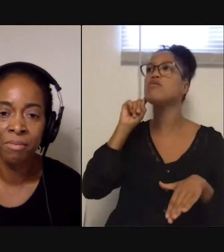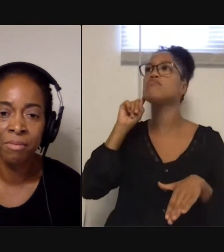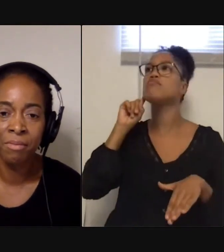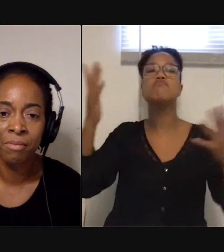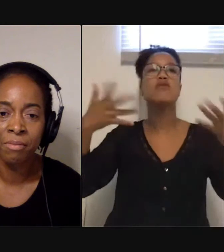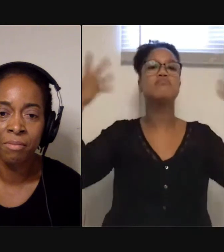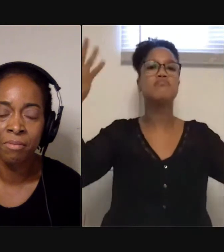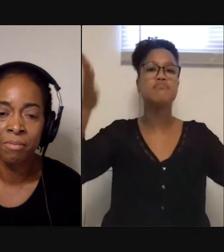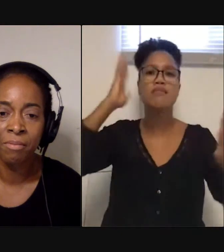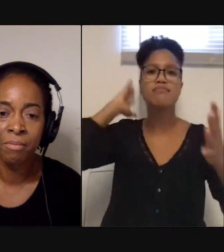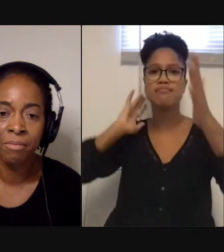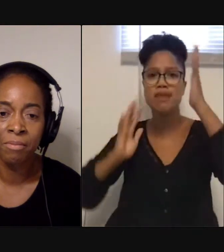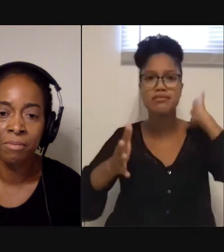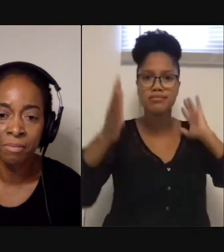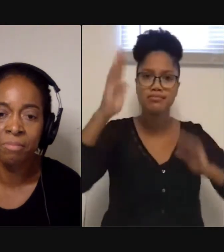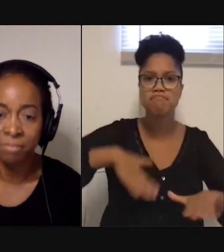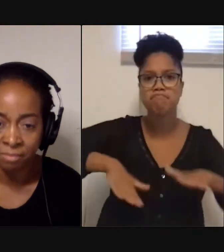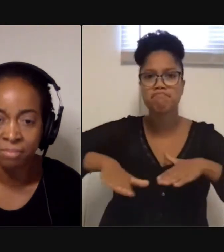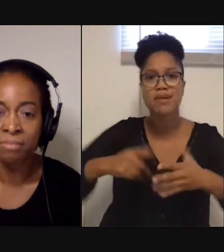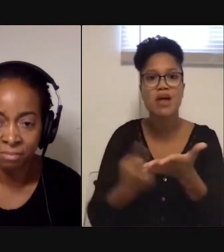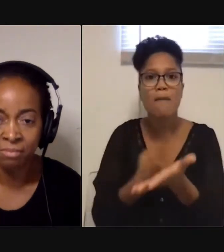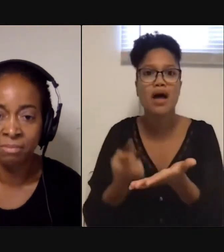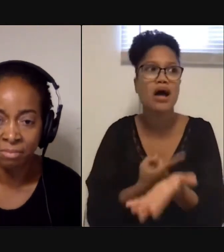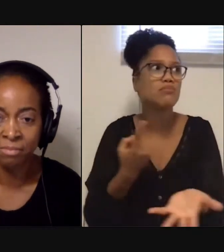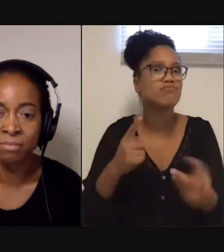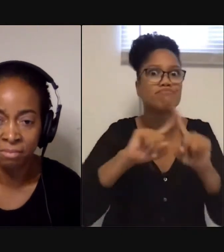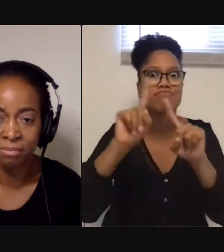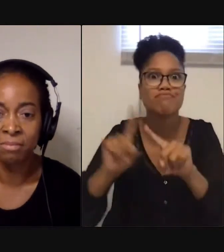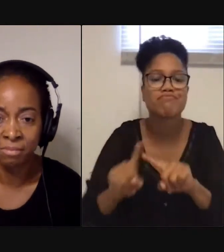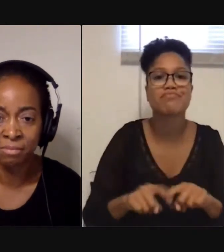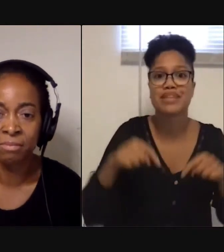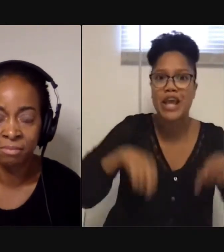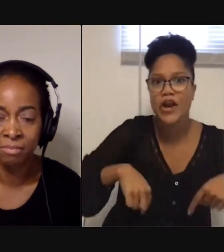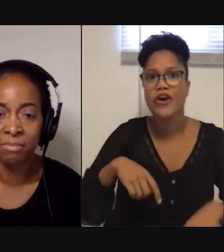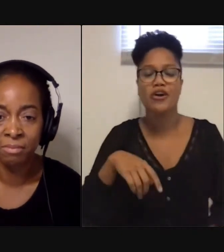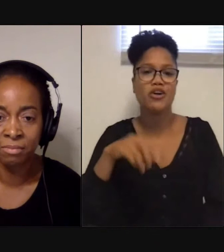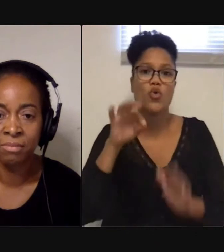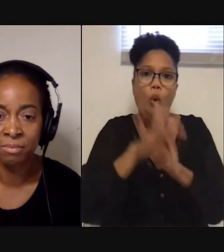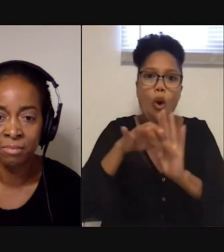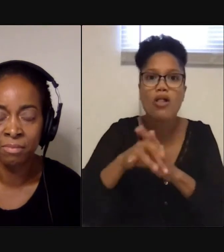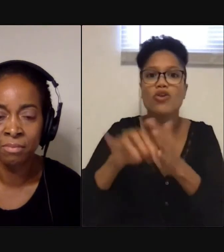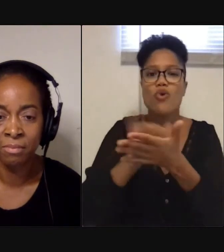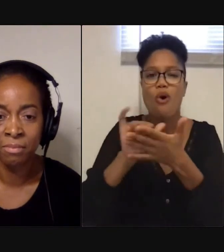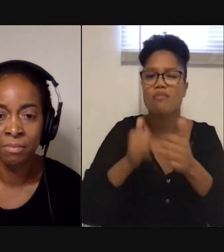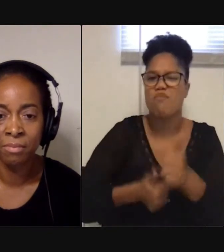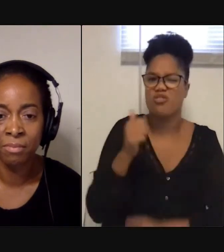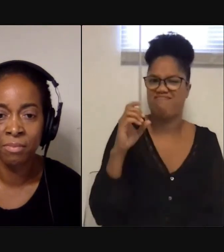DC, sometimes Paris, sometimes New Orleans, sometimes New York, but mostly DC. And